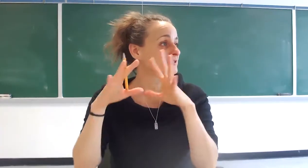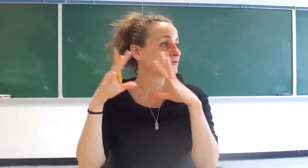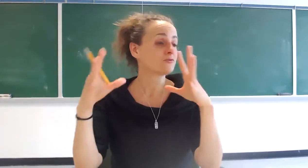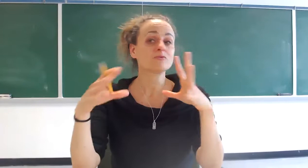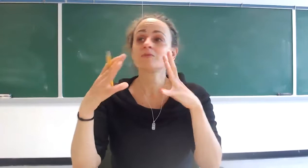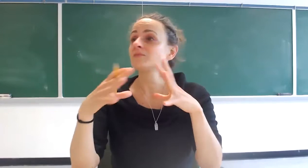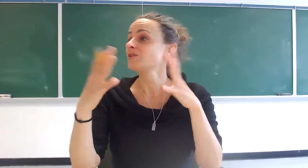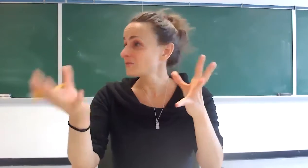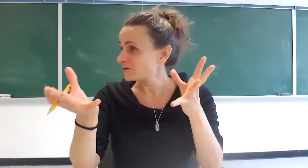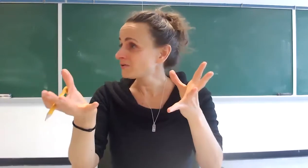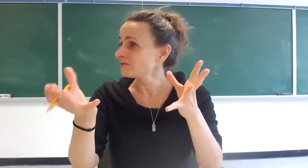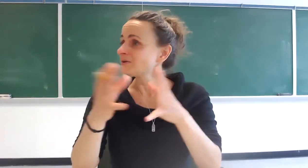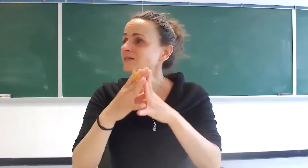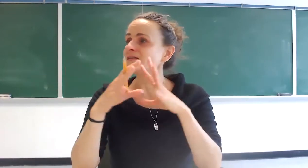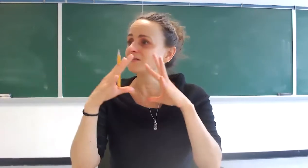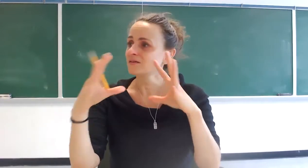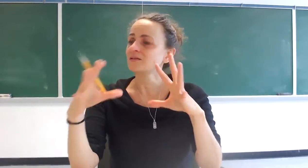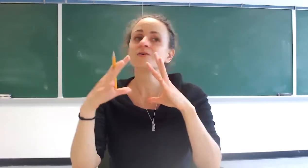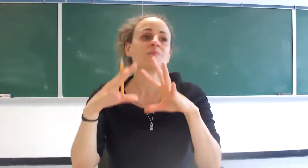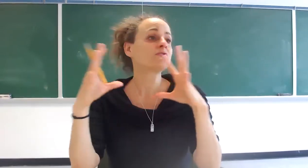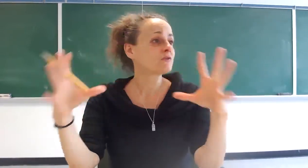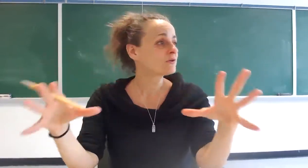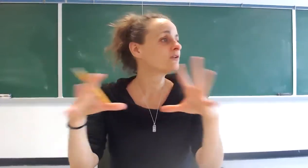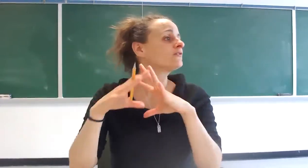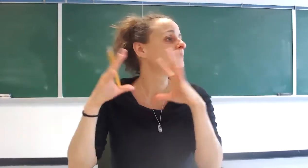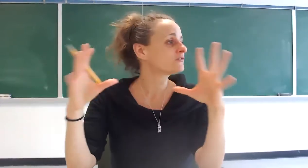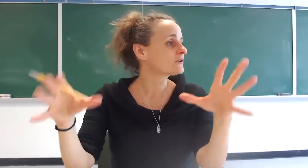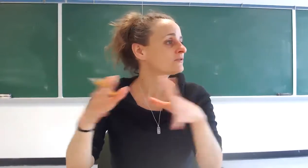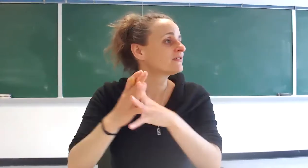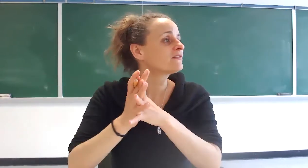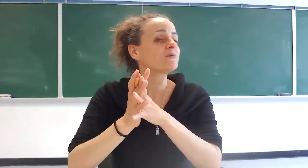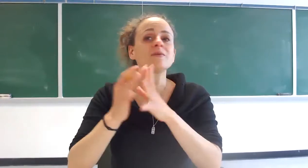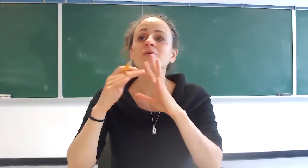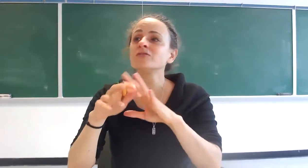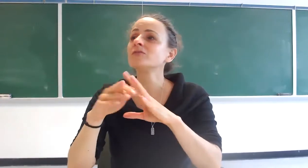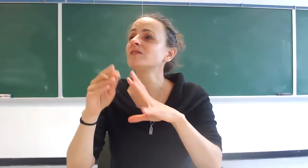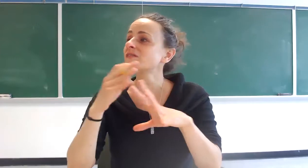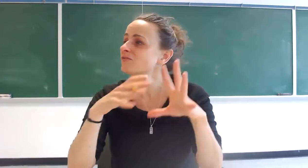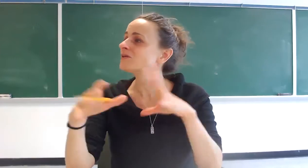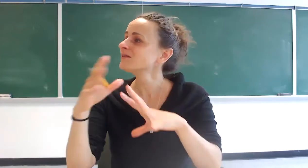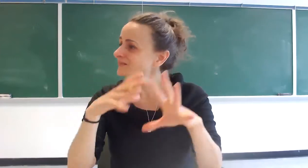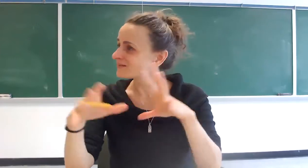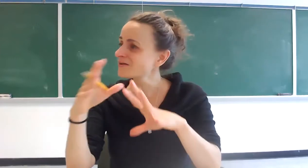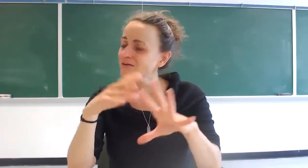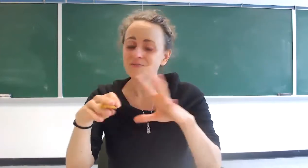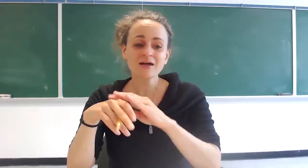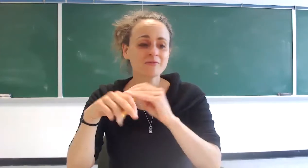notably patriarchal right this is clearly patriarchal culture patriarchal text but what I'm going to do is discover in this uh Bible